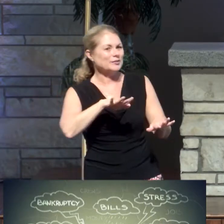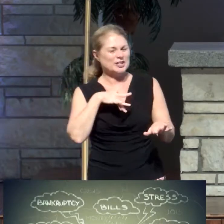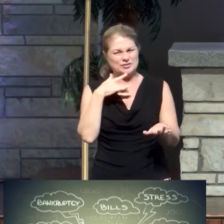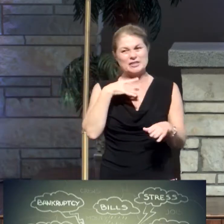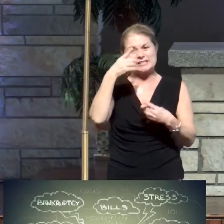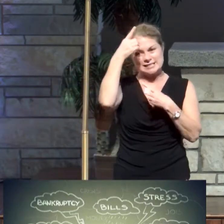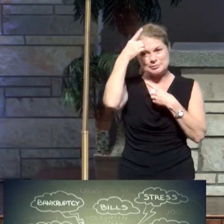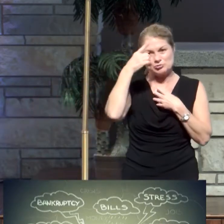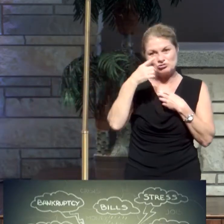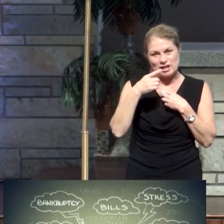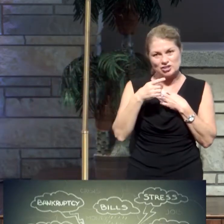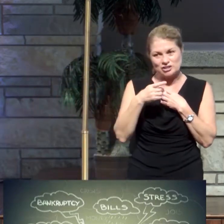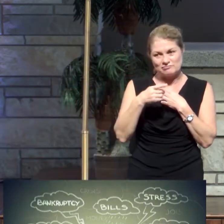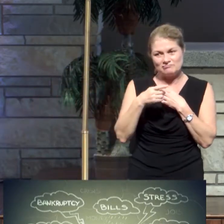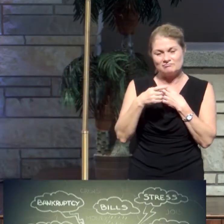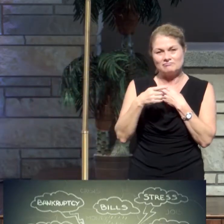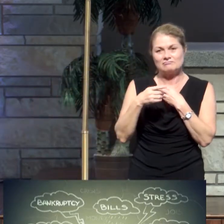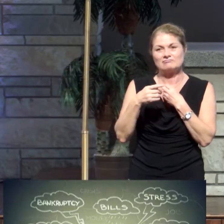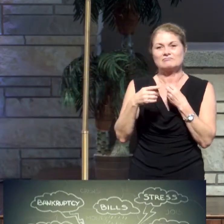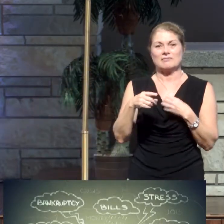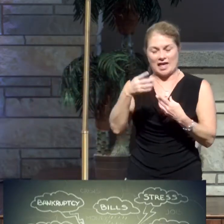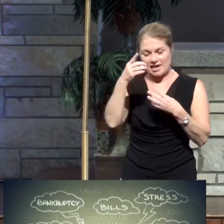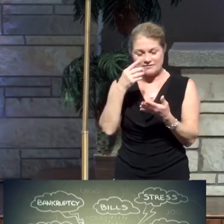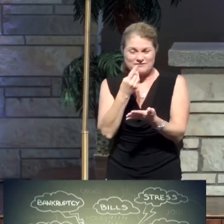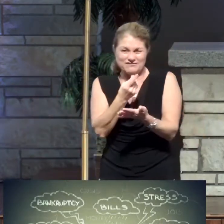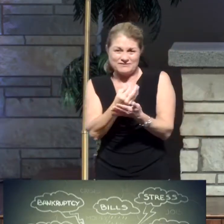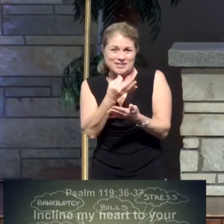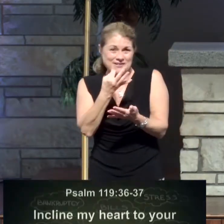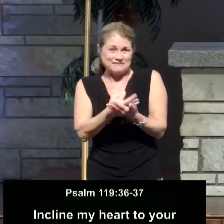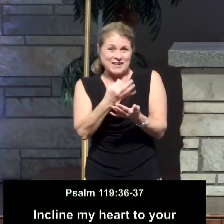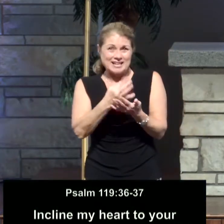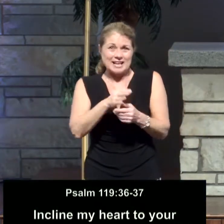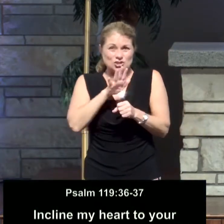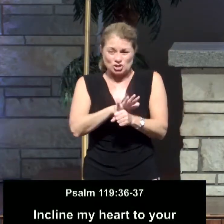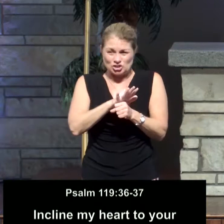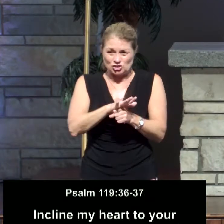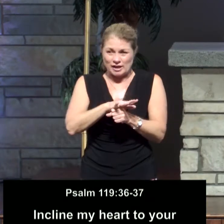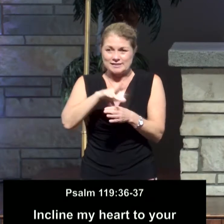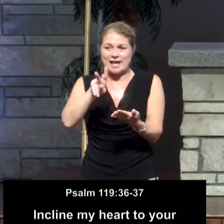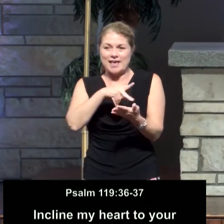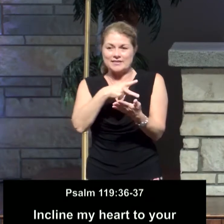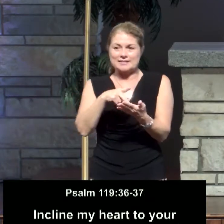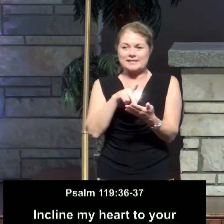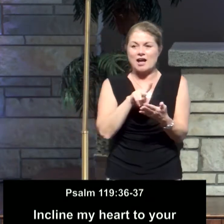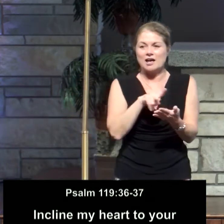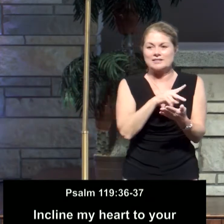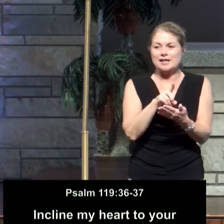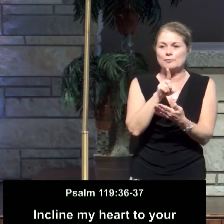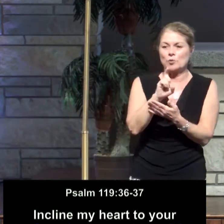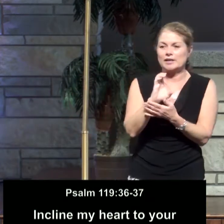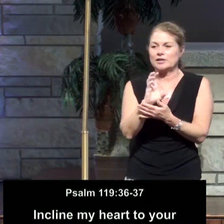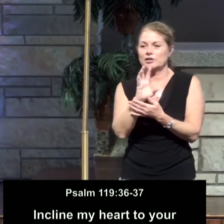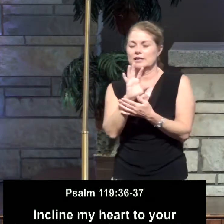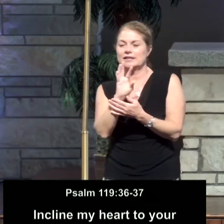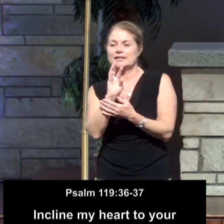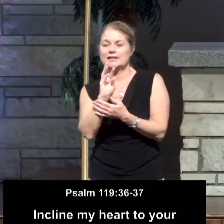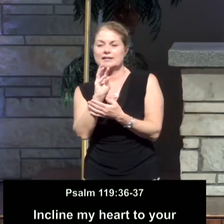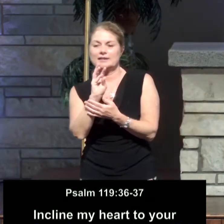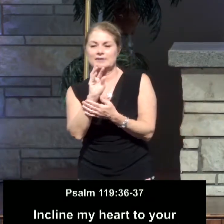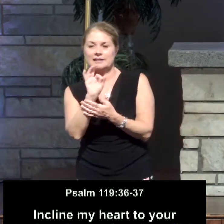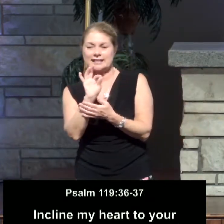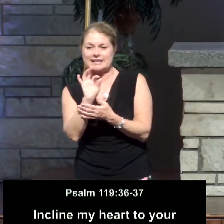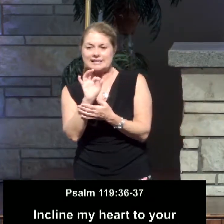of financial stress. The psalmist says in Psalm 119, Incline my heart to your testimonies.